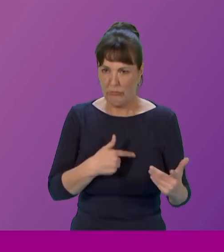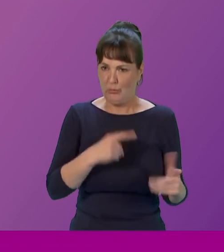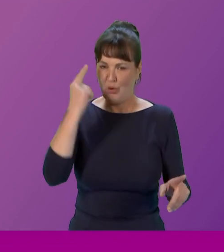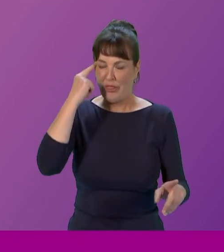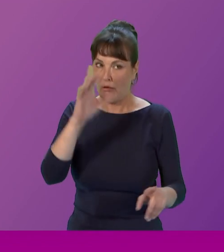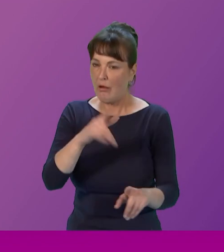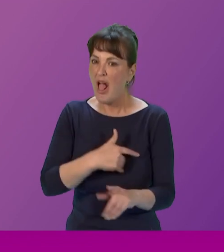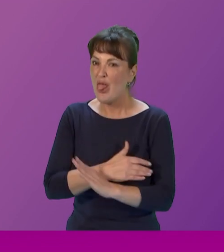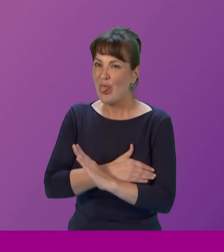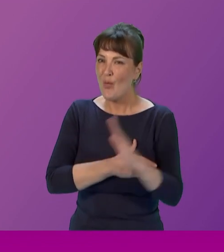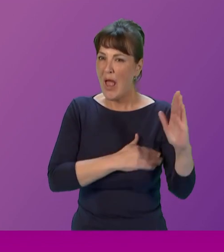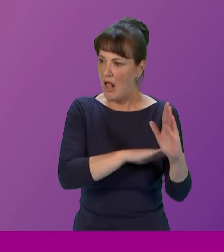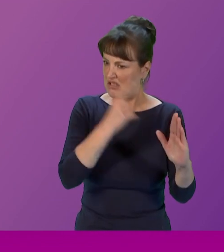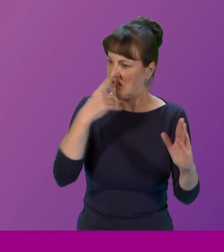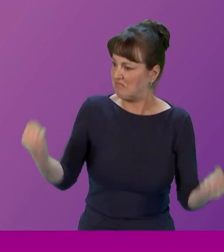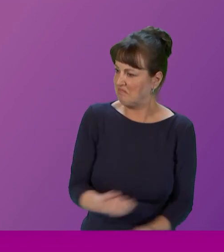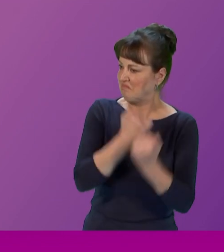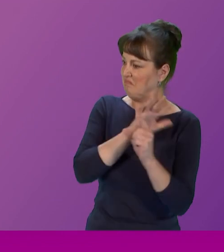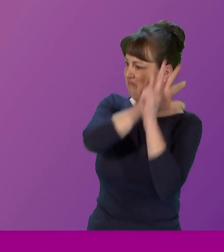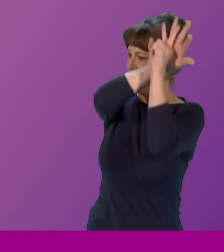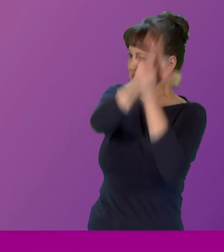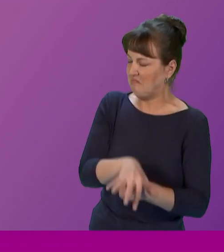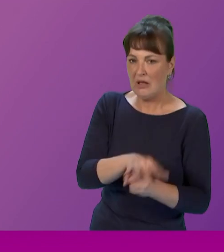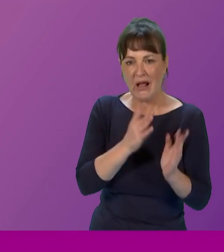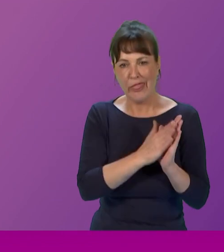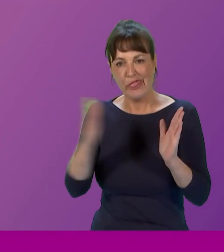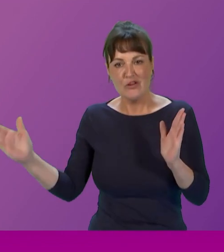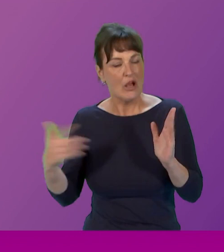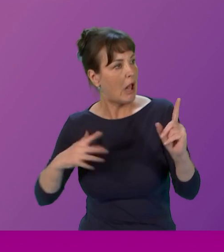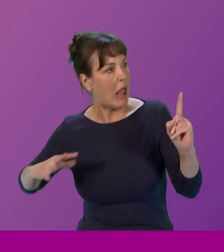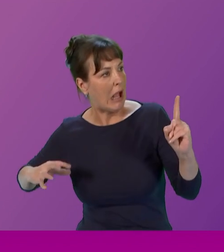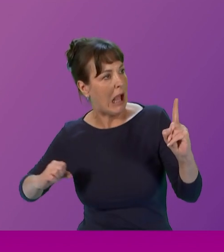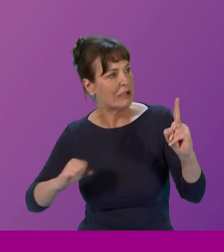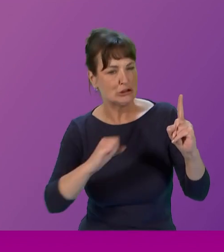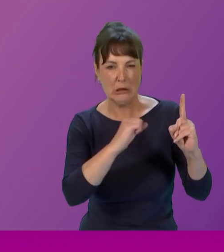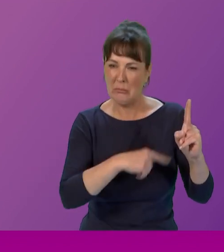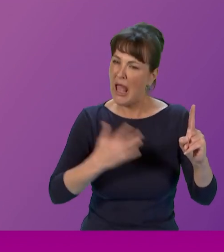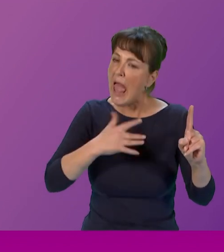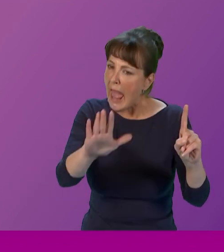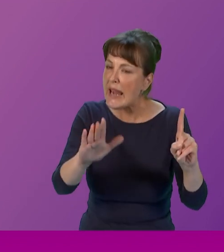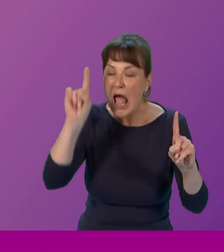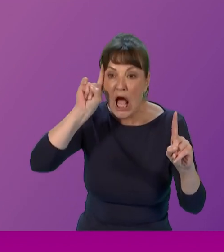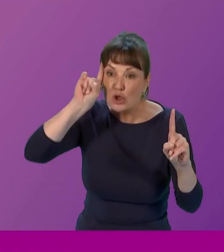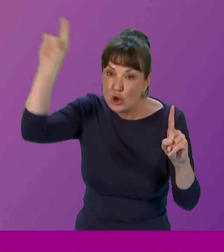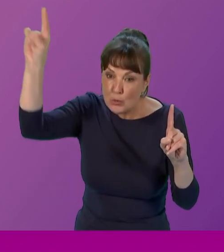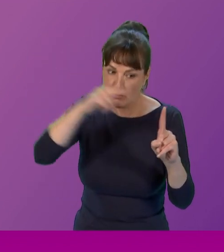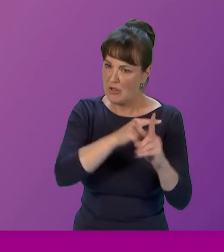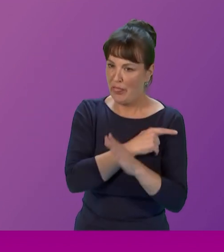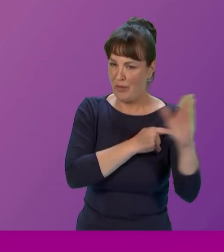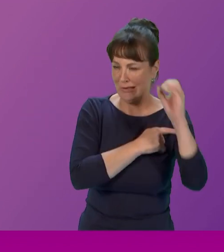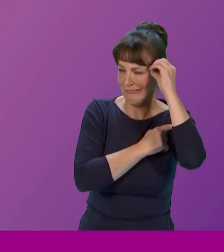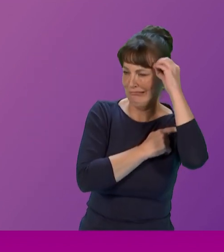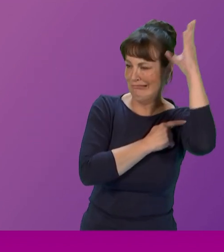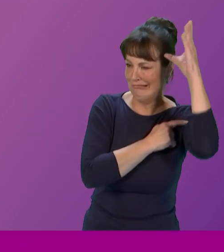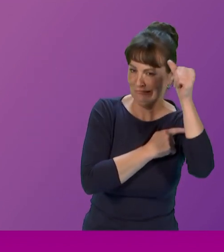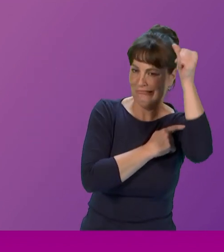and the rest playing catch up to it in terms of progressive ideas and development and sheds light on the diversity within